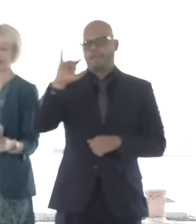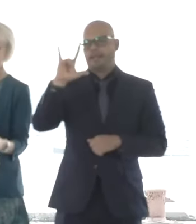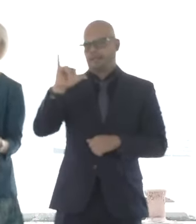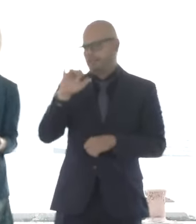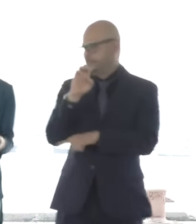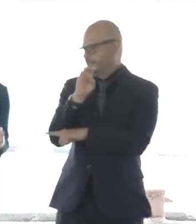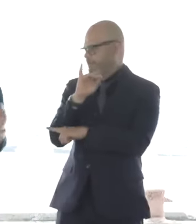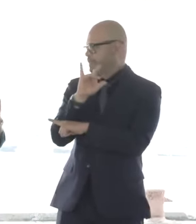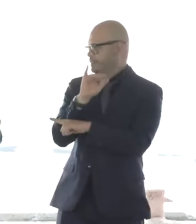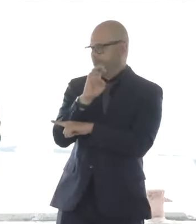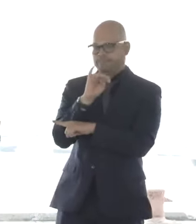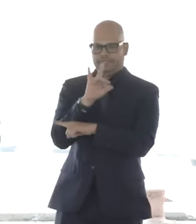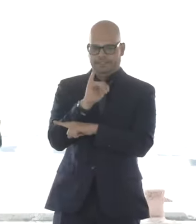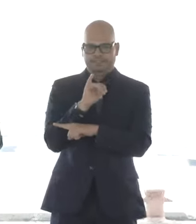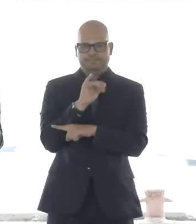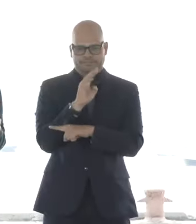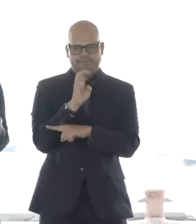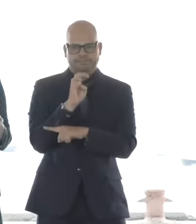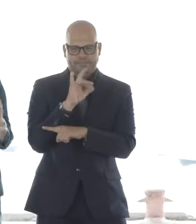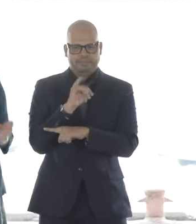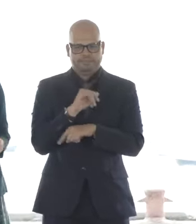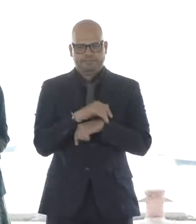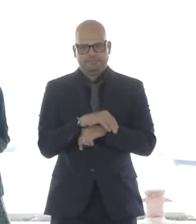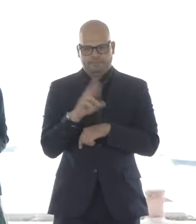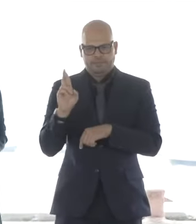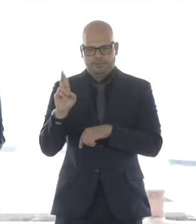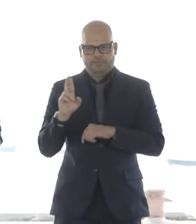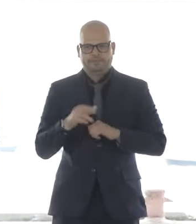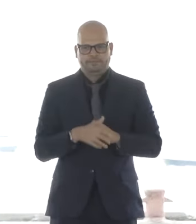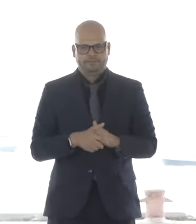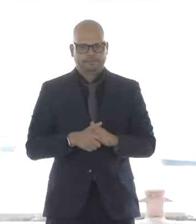Well, thank you, Rodrigo, and good morning, everyone.